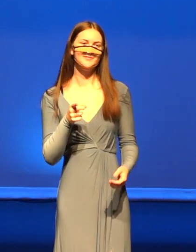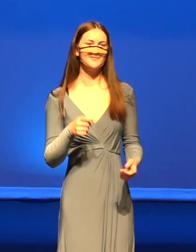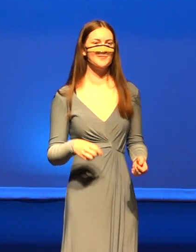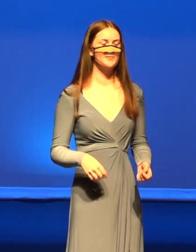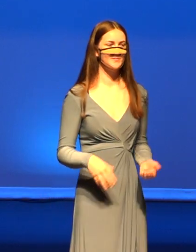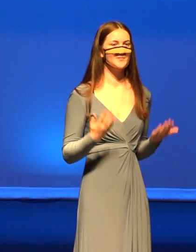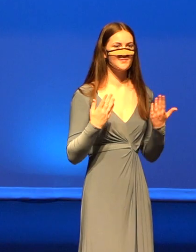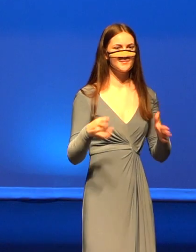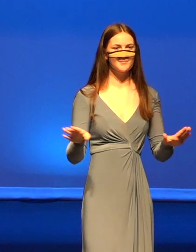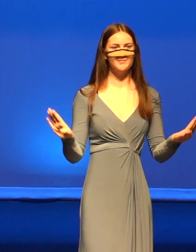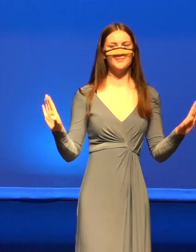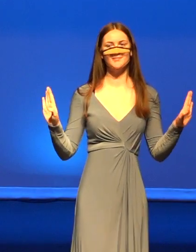a bow.